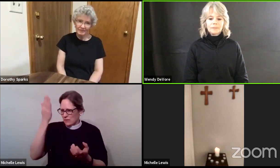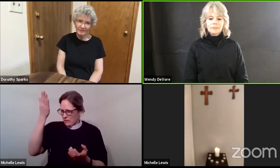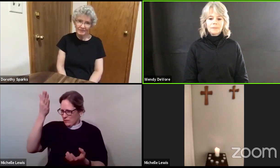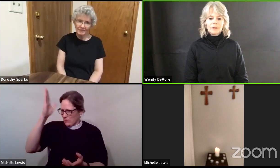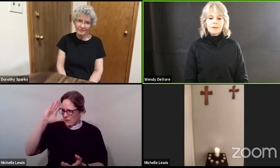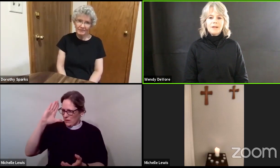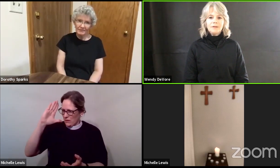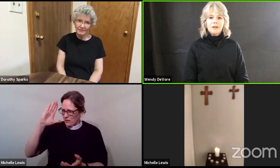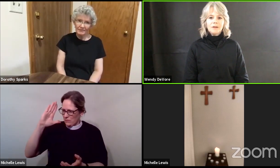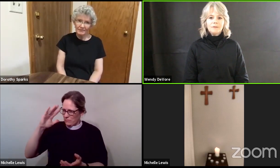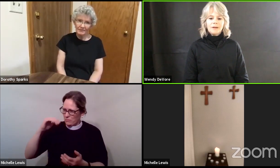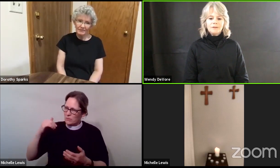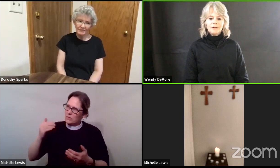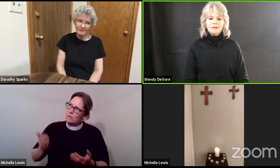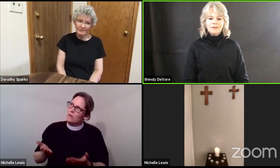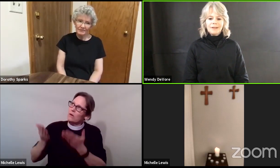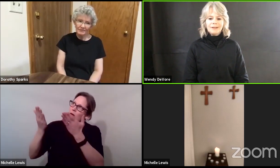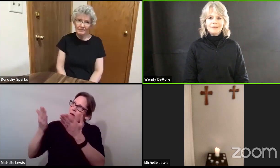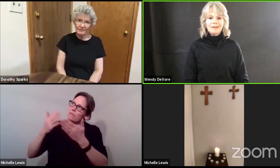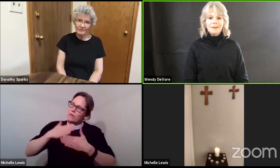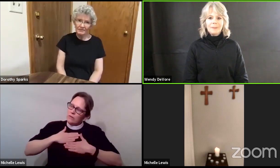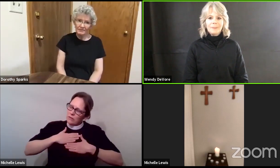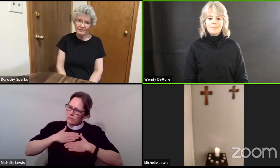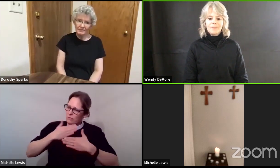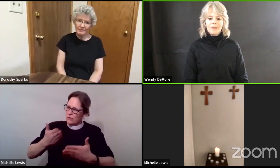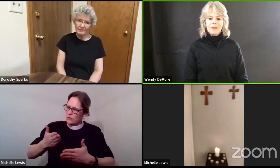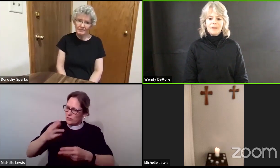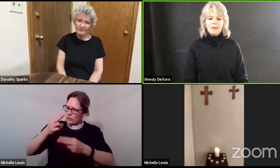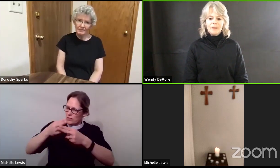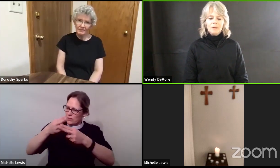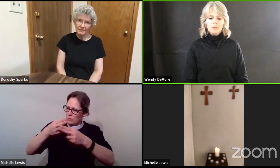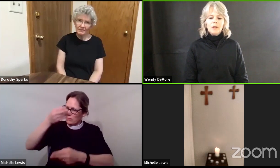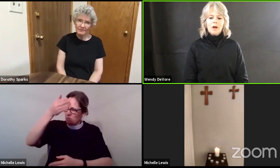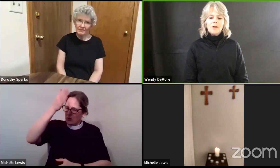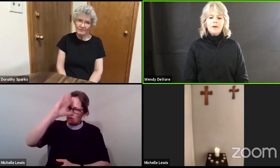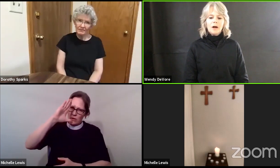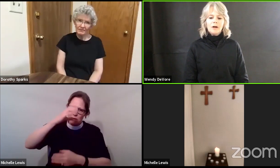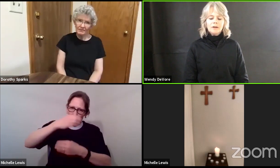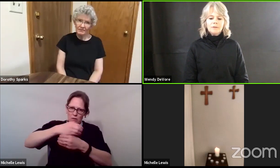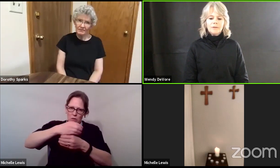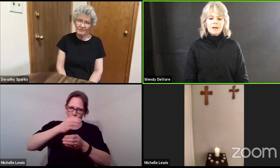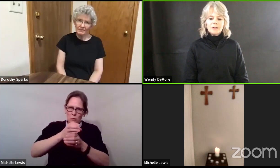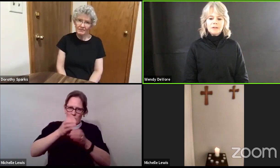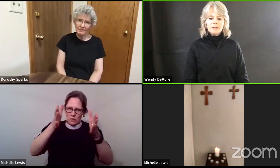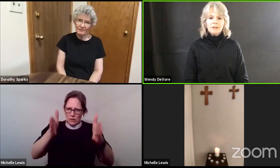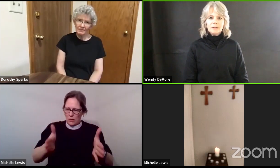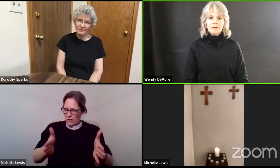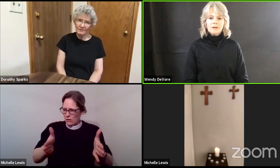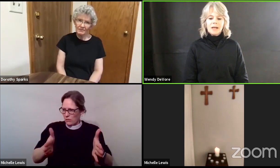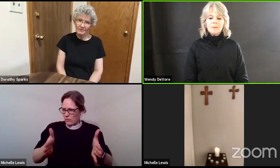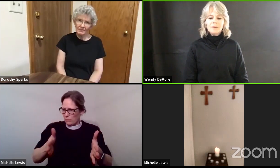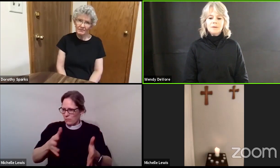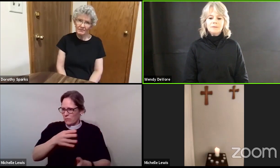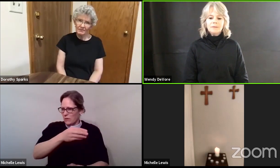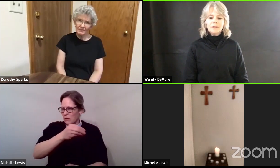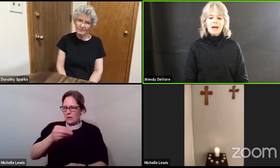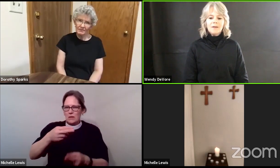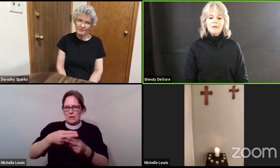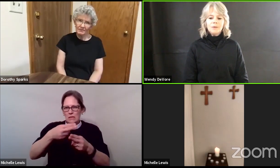Let us confess our sins. We offer our confession in the name of God the